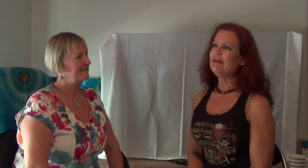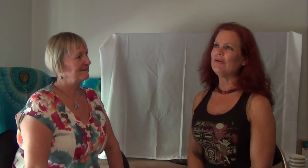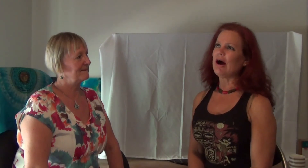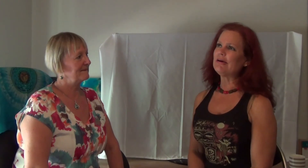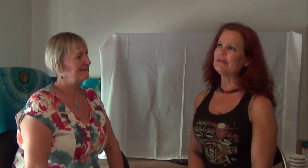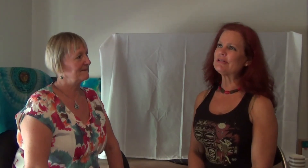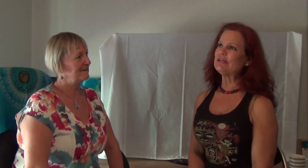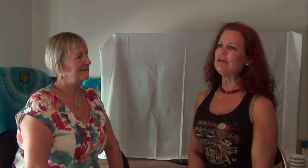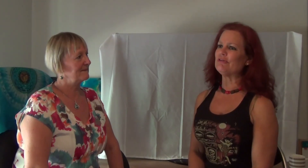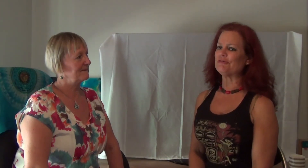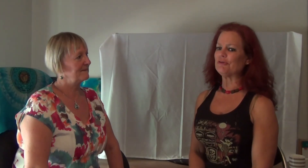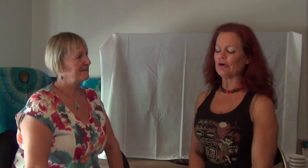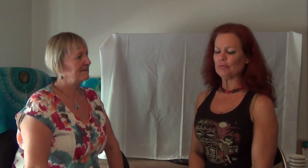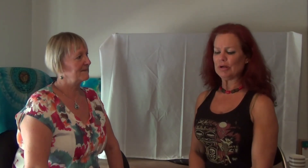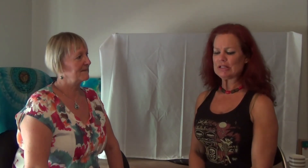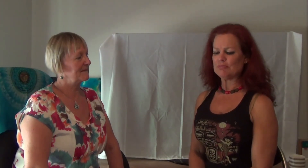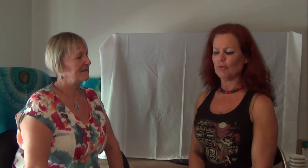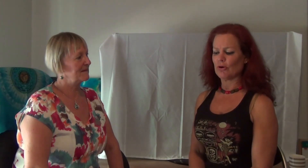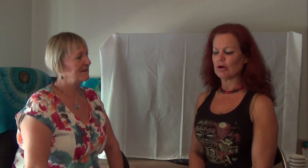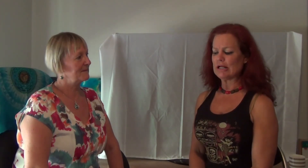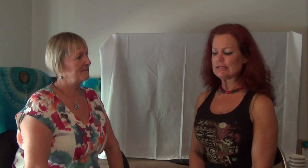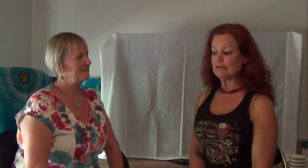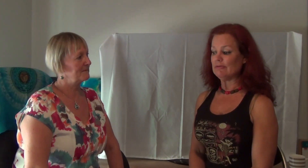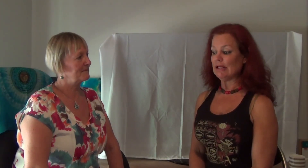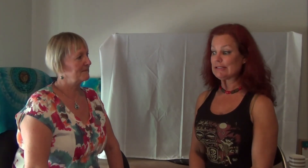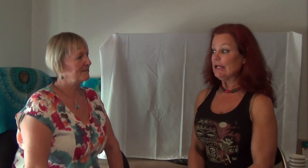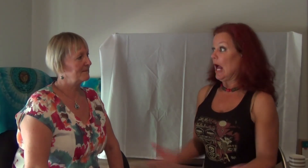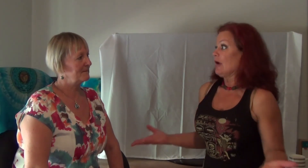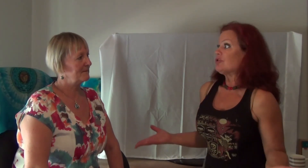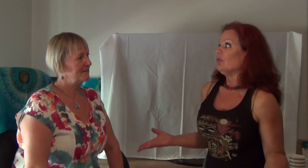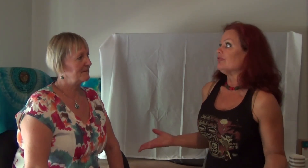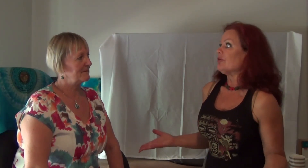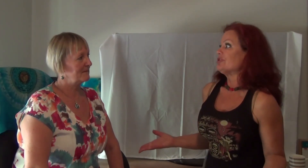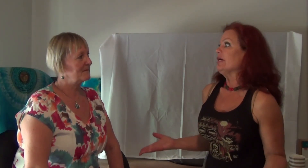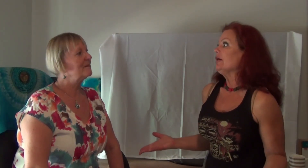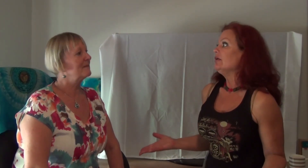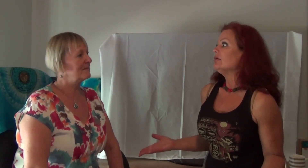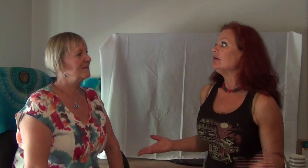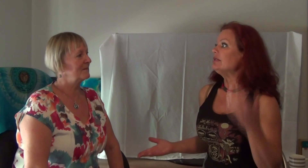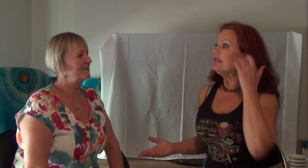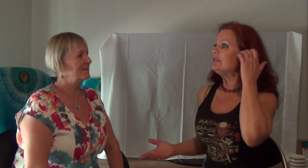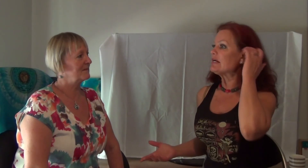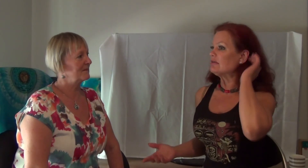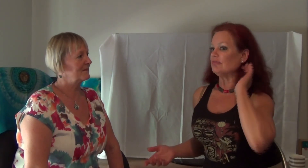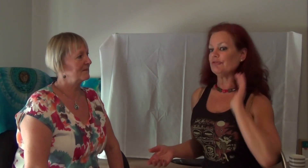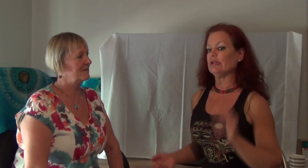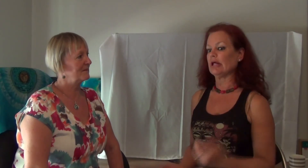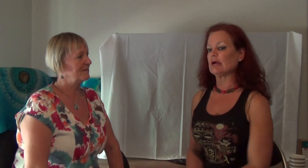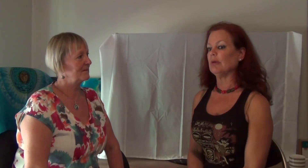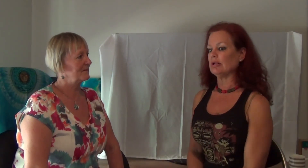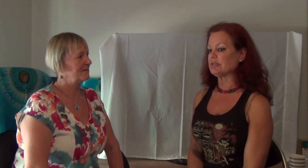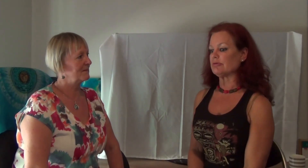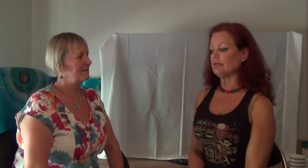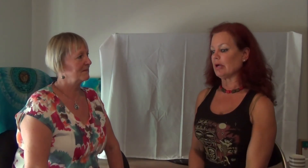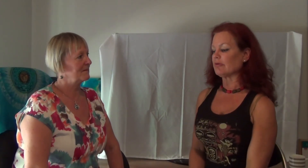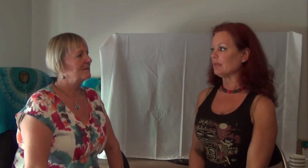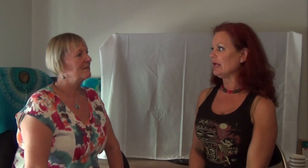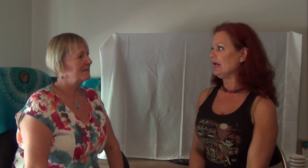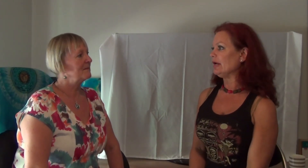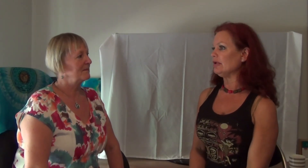you know, I can see the fur, but it's more, it's an actual fur tree. It doesn't feel like a monster in the back of my head.